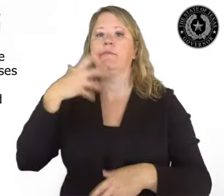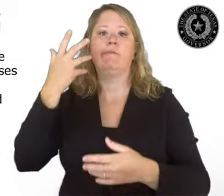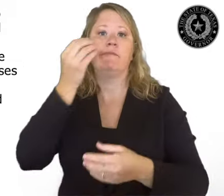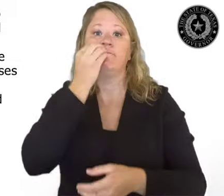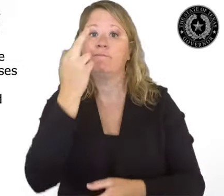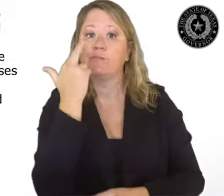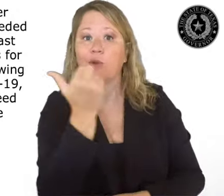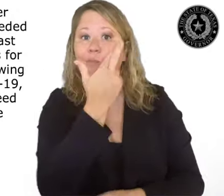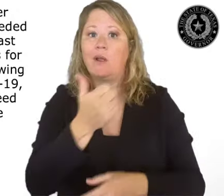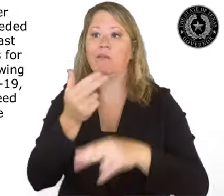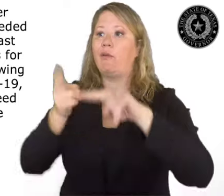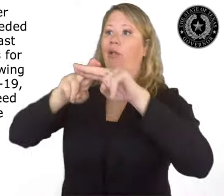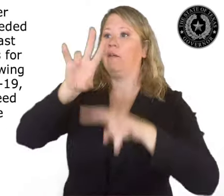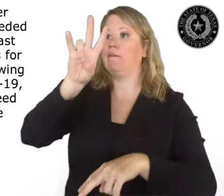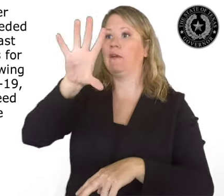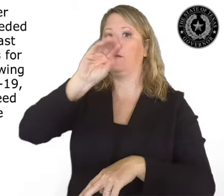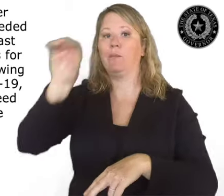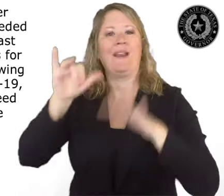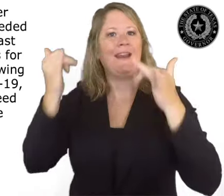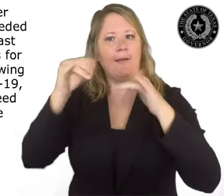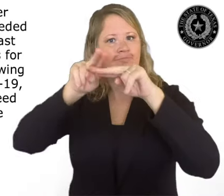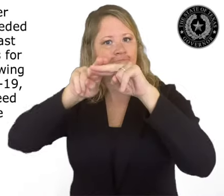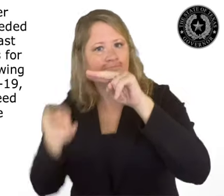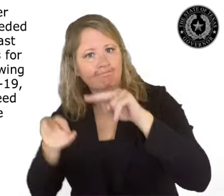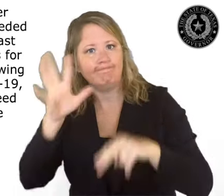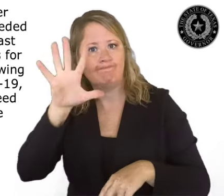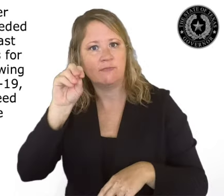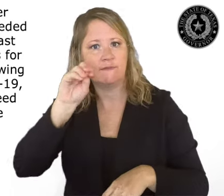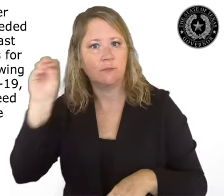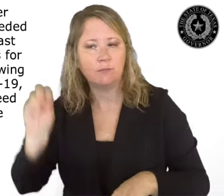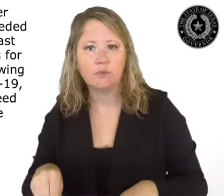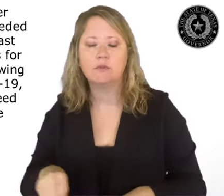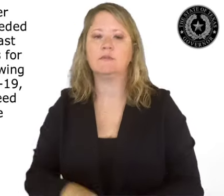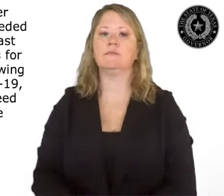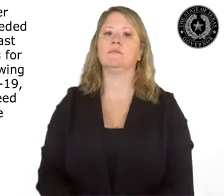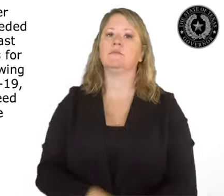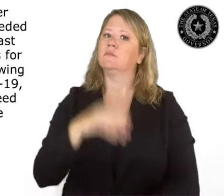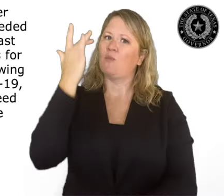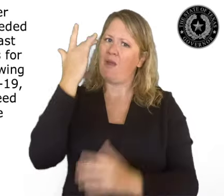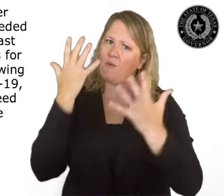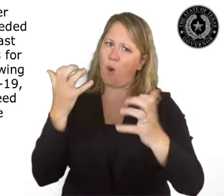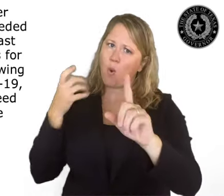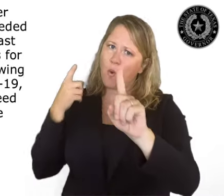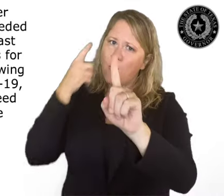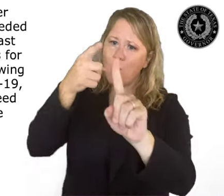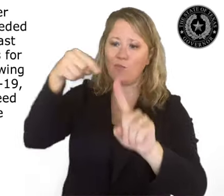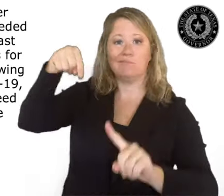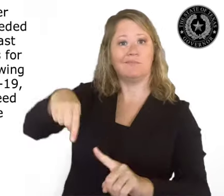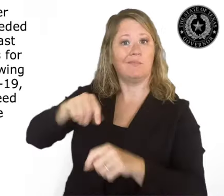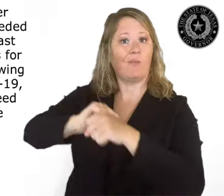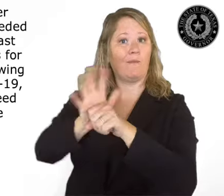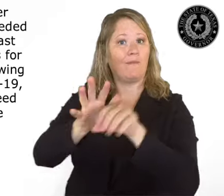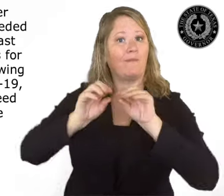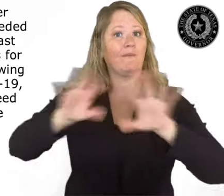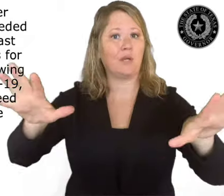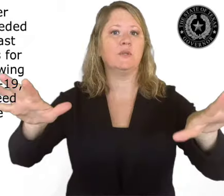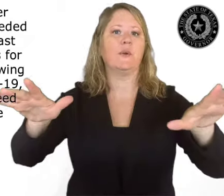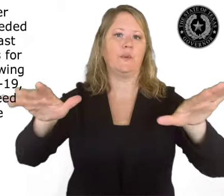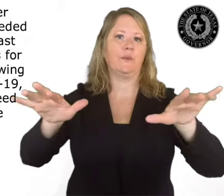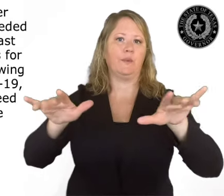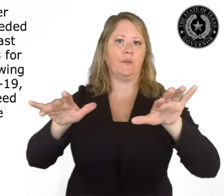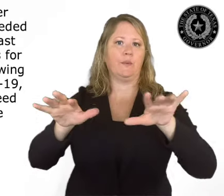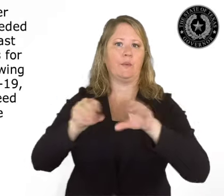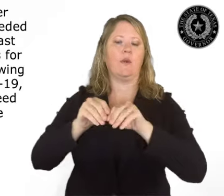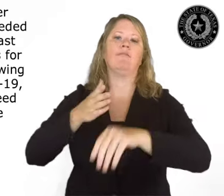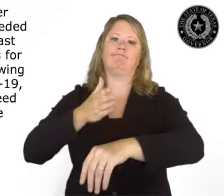restrictive means for reducing the growing spread of COVID-19 and to avoid a need for more extreme measures